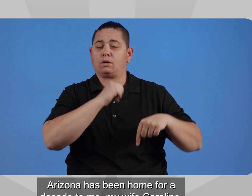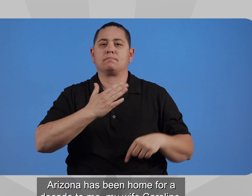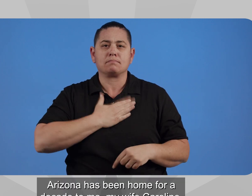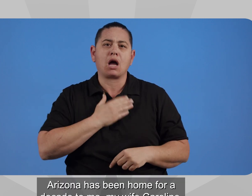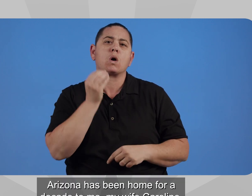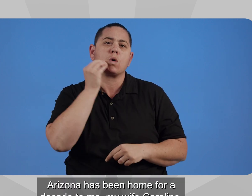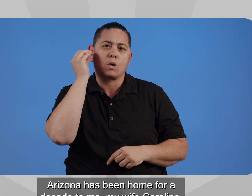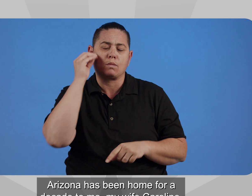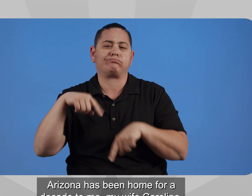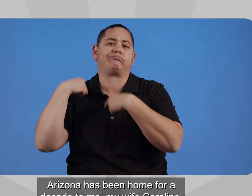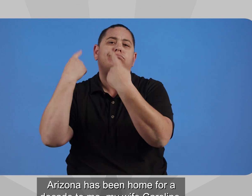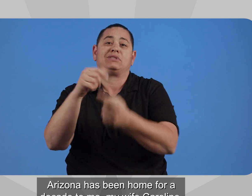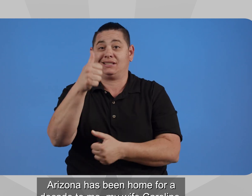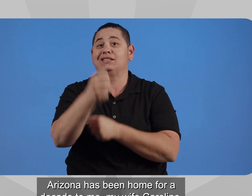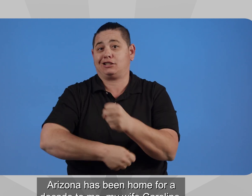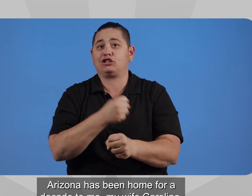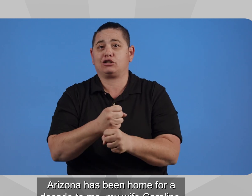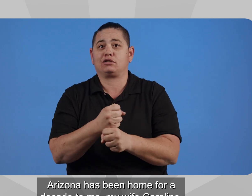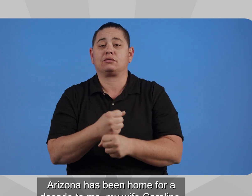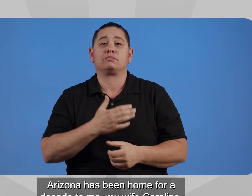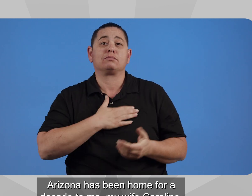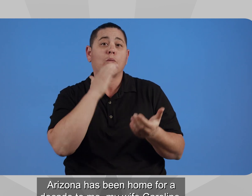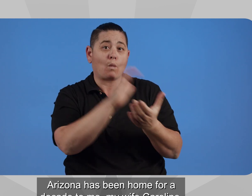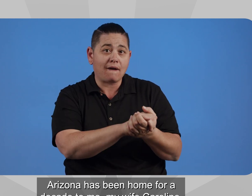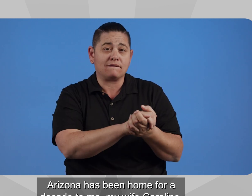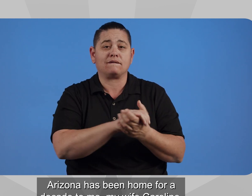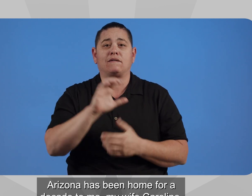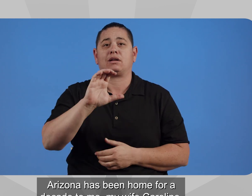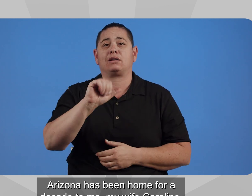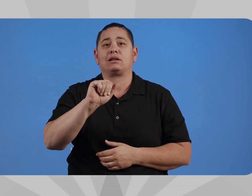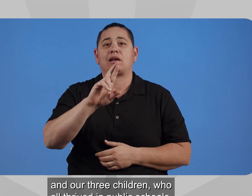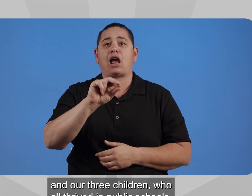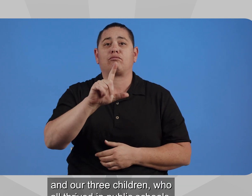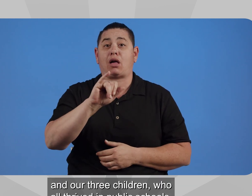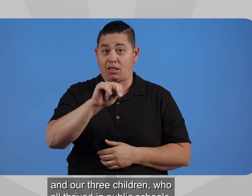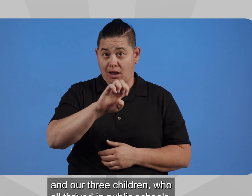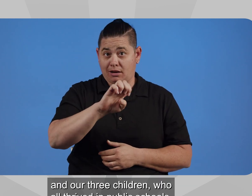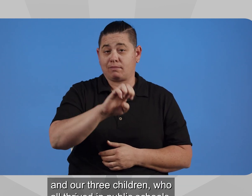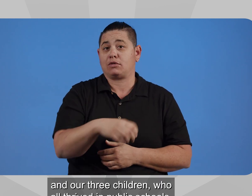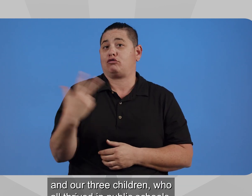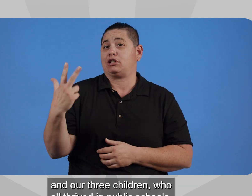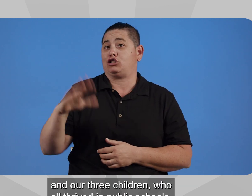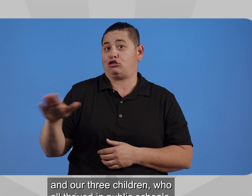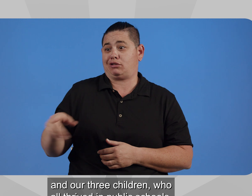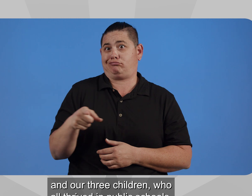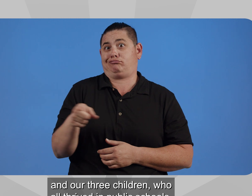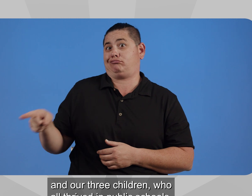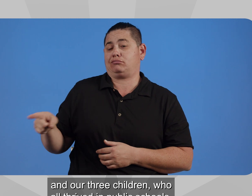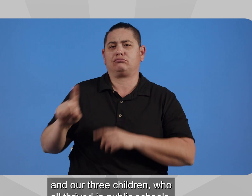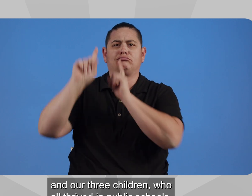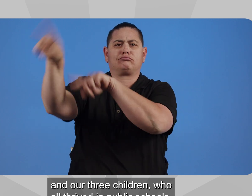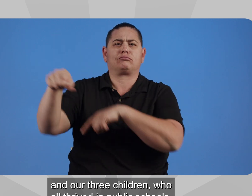Arizona has been home for a decade to me, my wife Caroline, and our three children who all